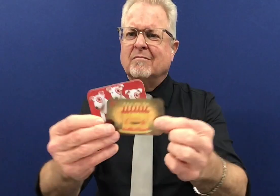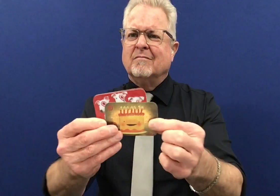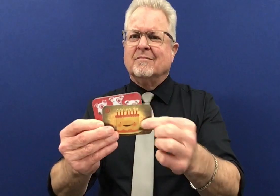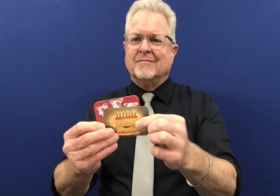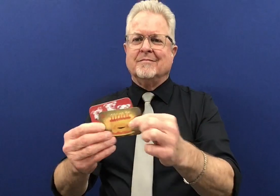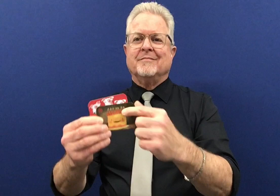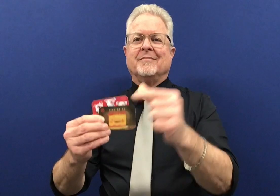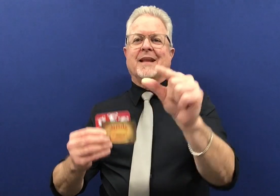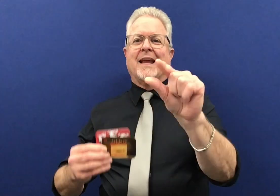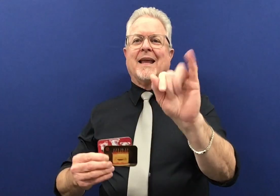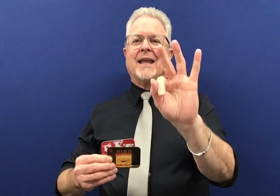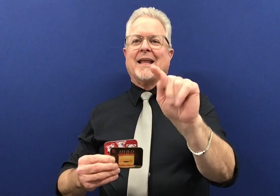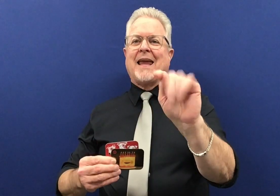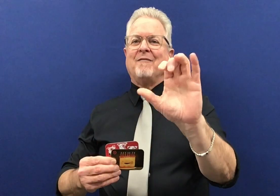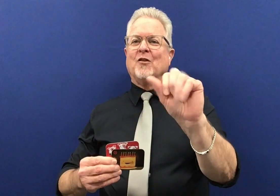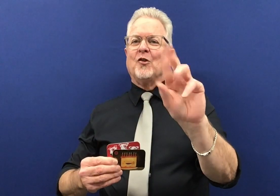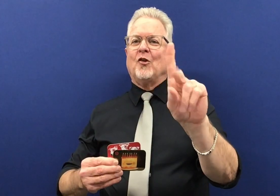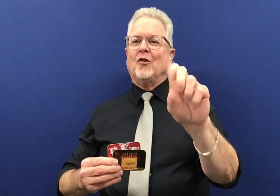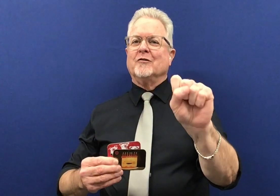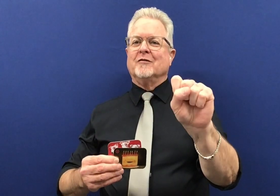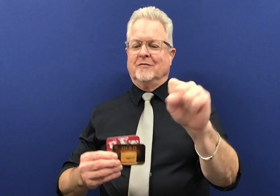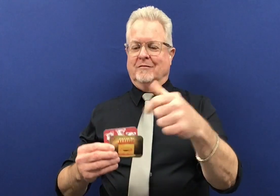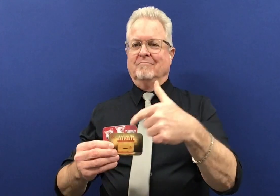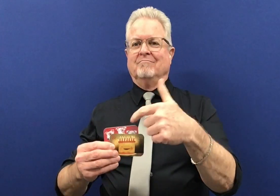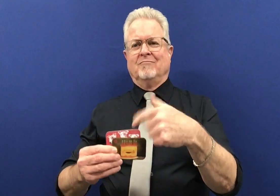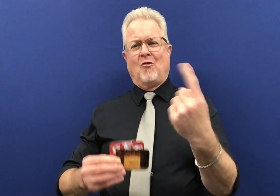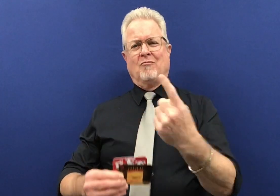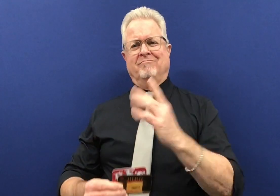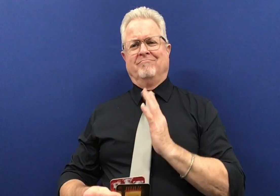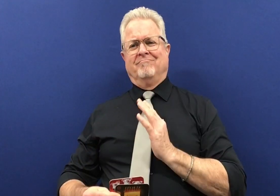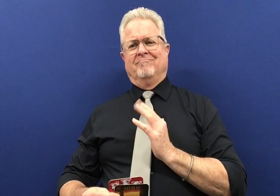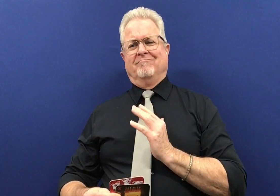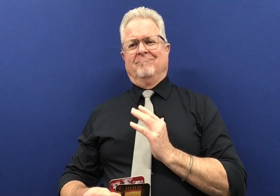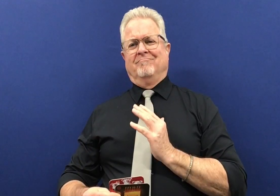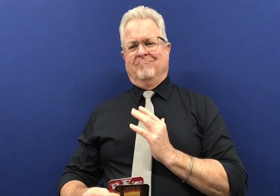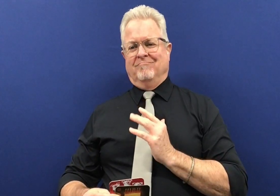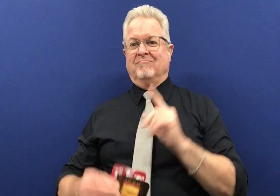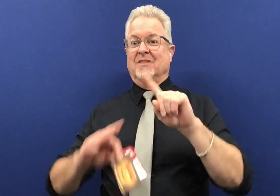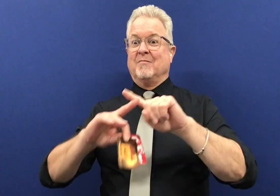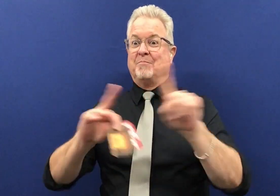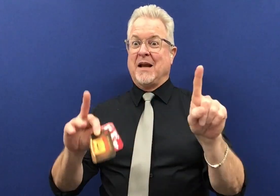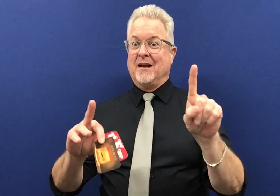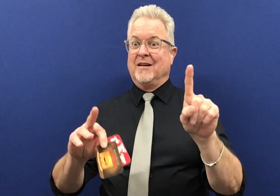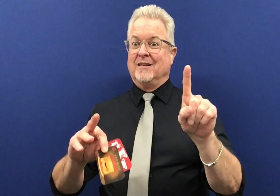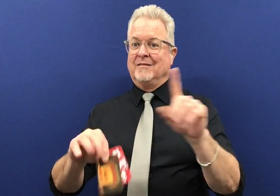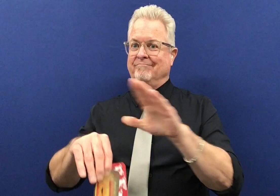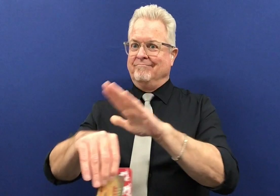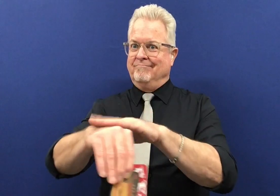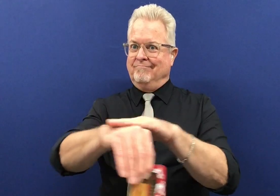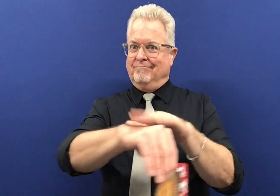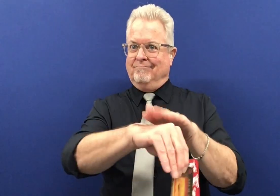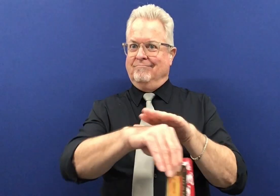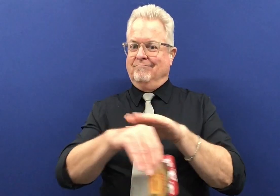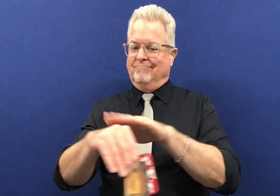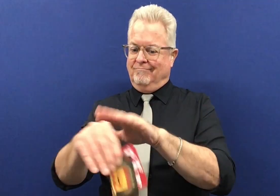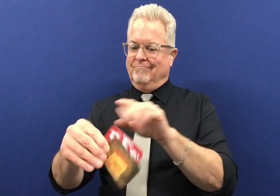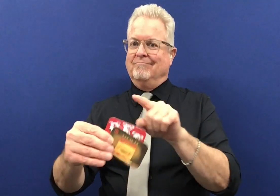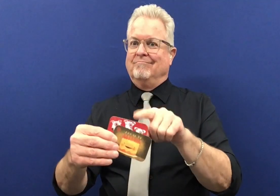You know what these are gift cards. It's so nice to get a gift card but it's